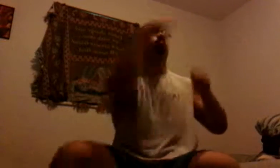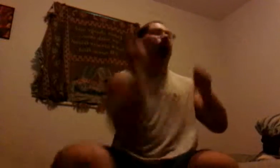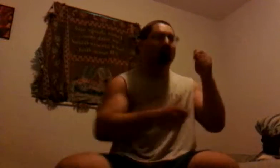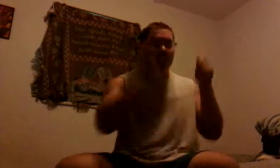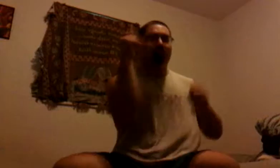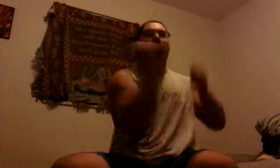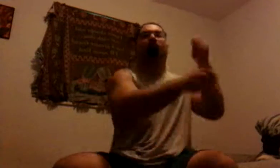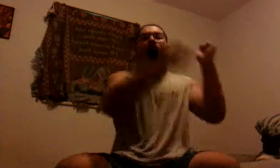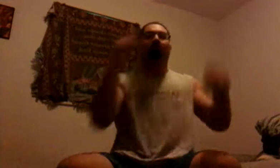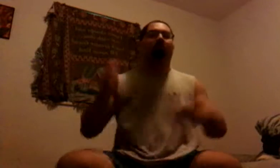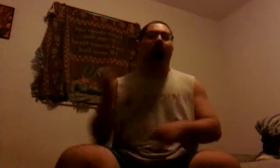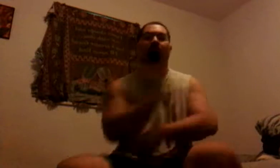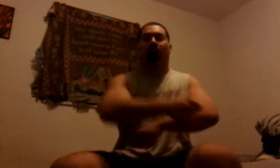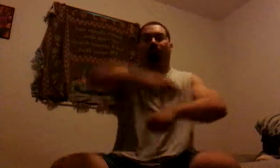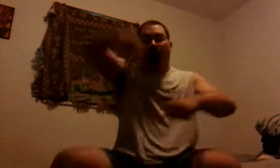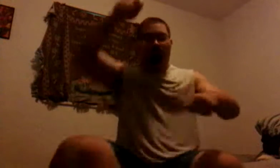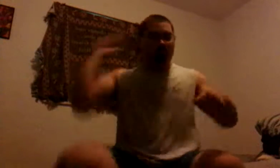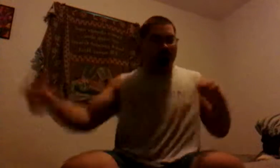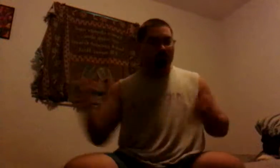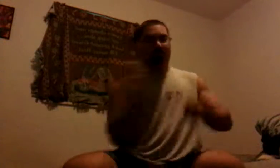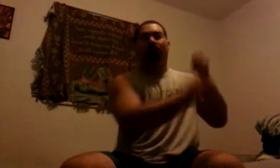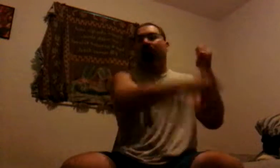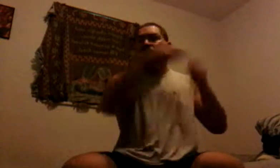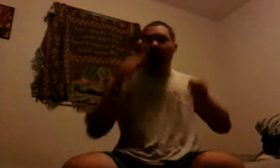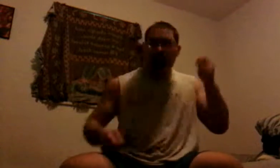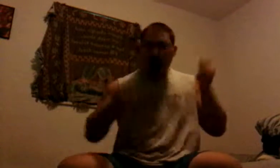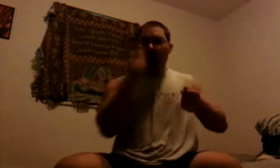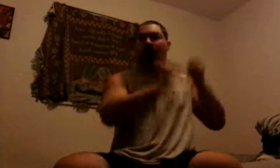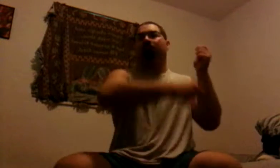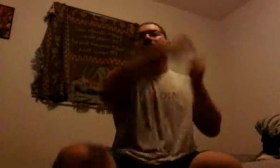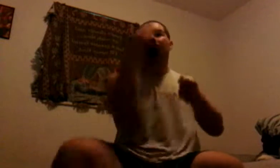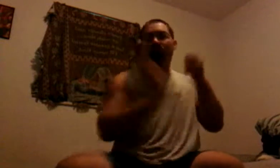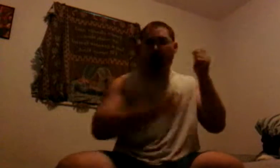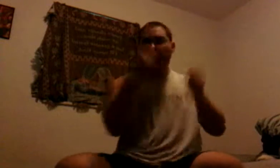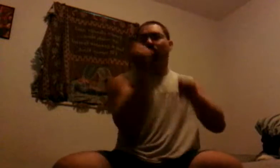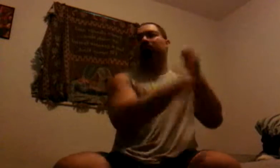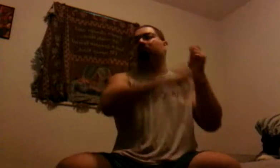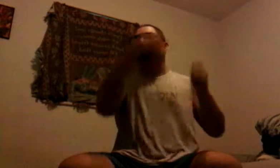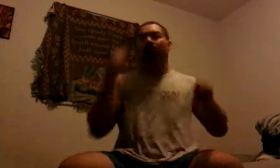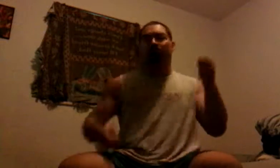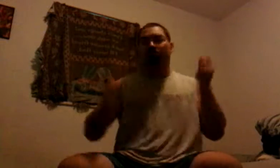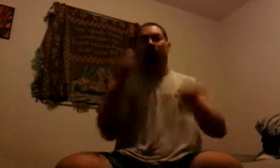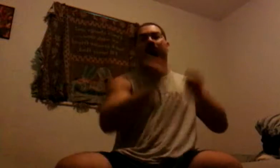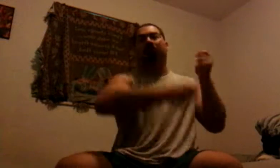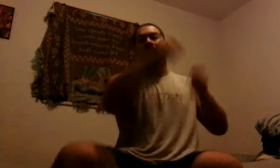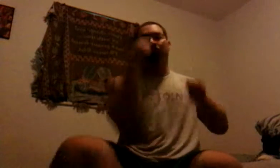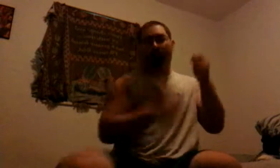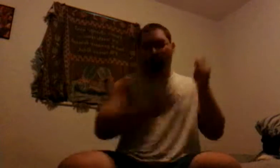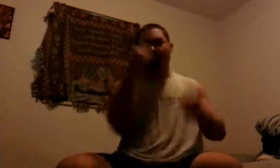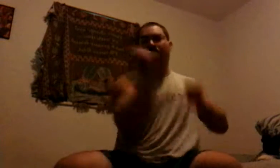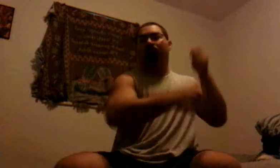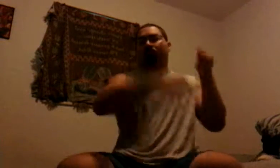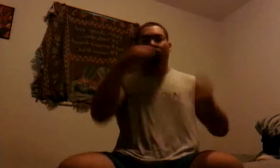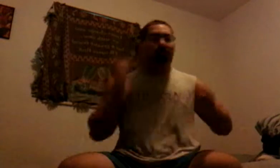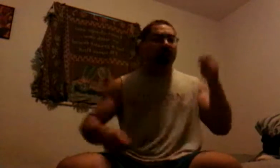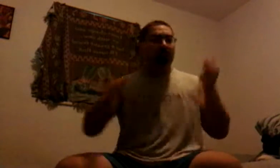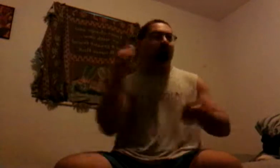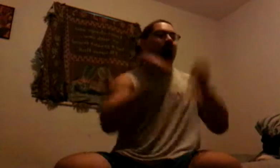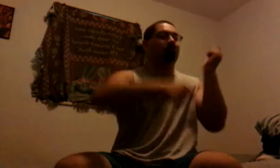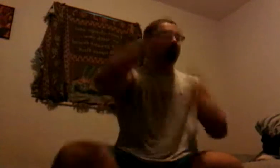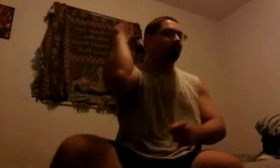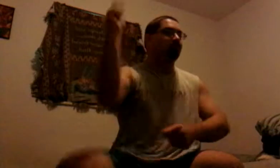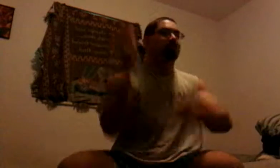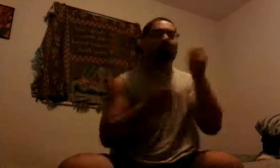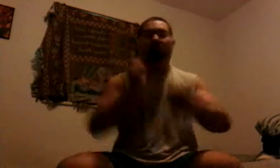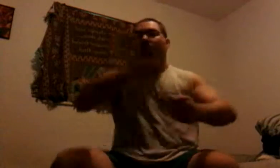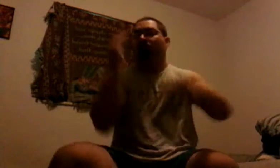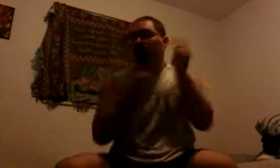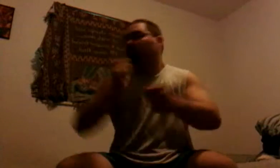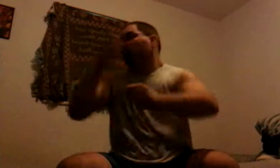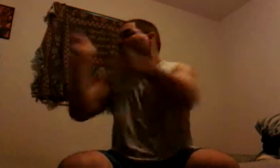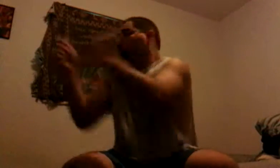name, would she hold me? If she knew my shame?